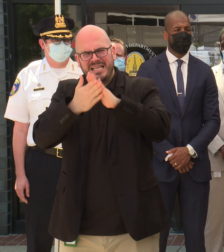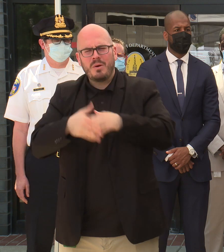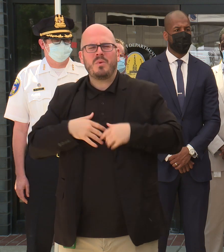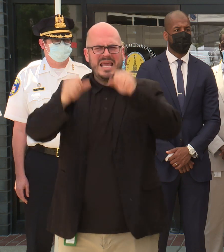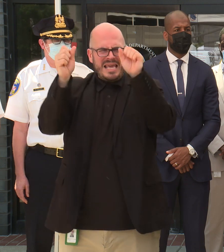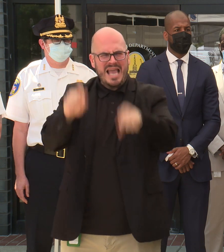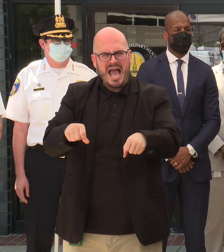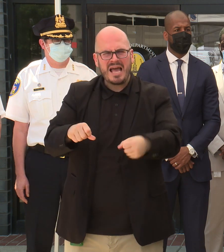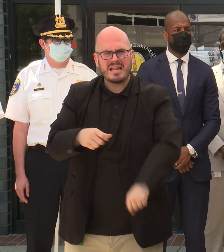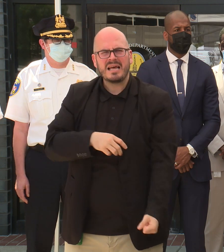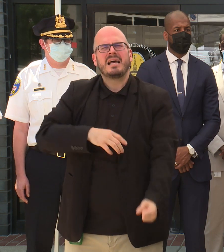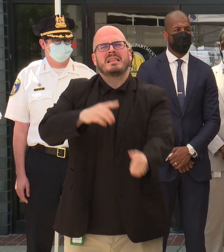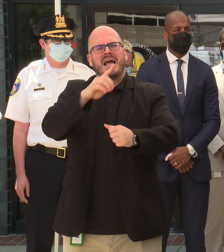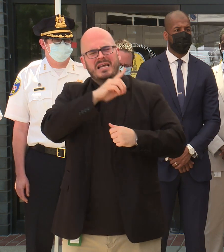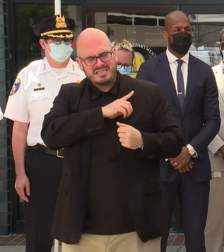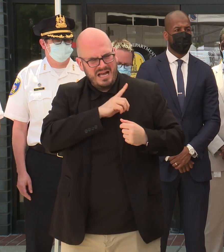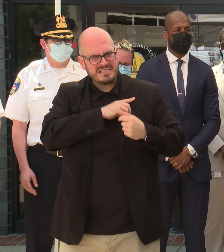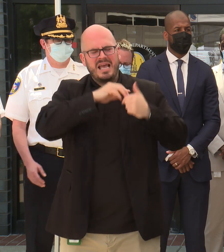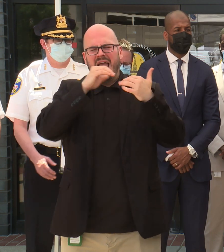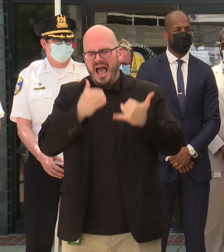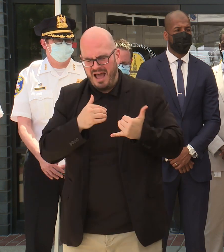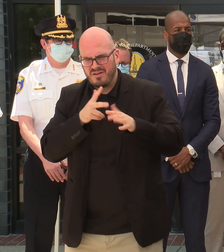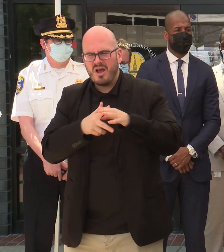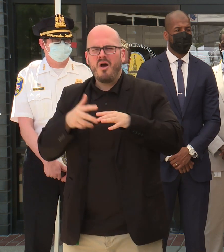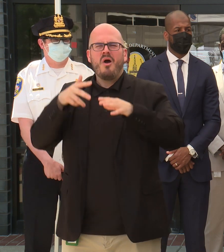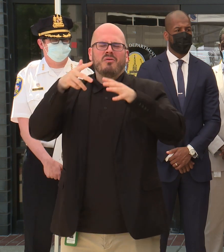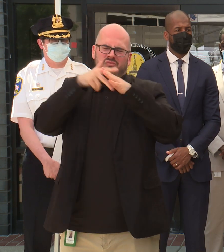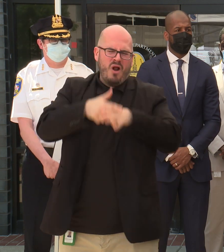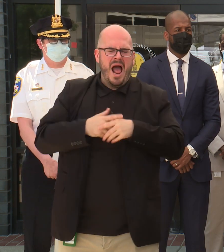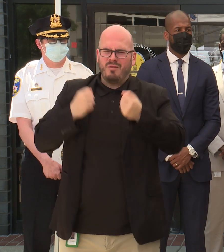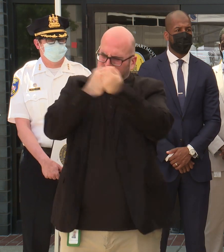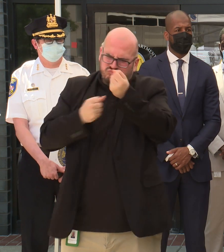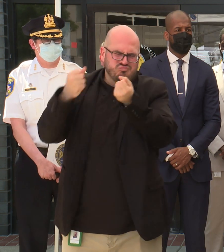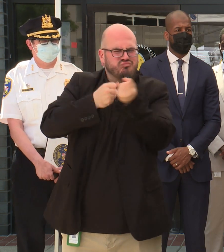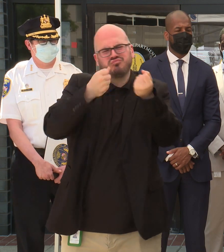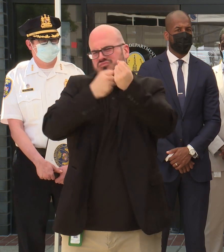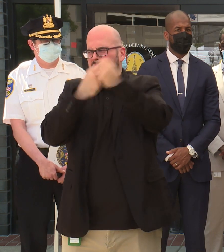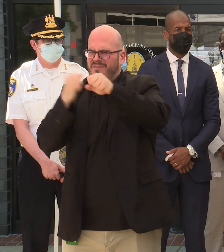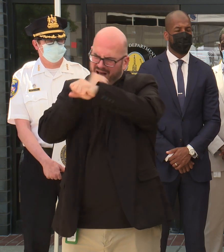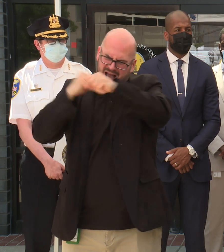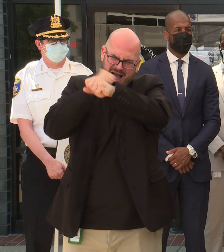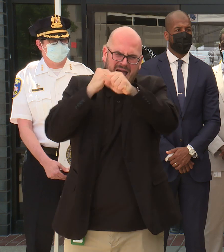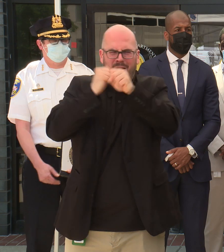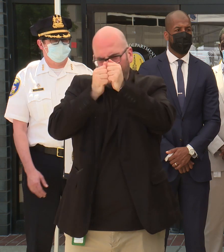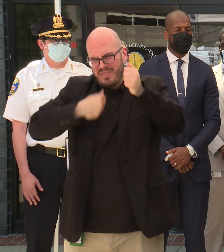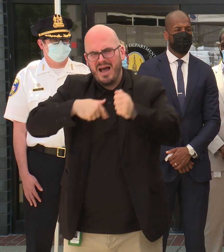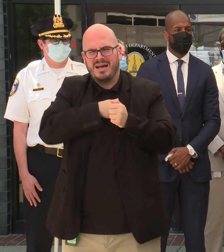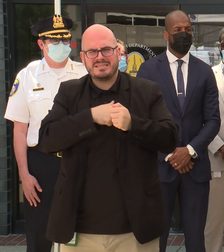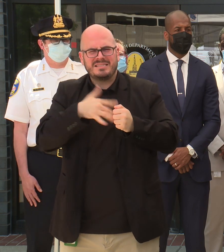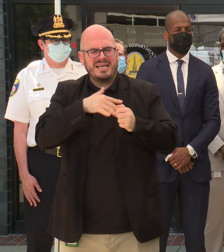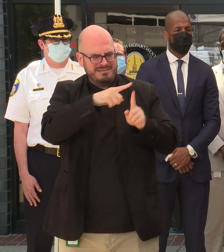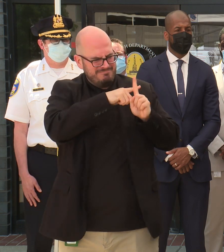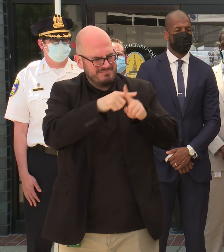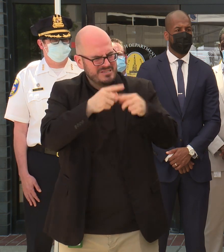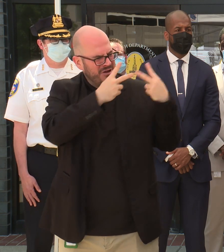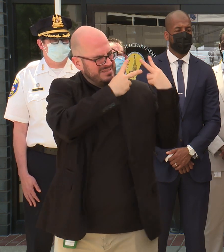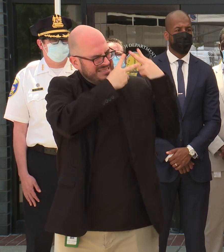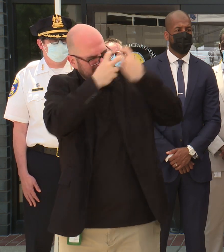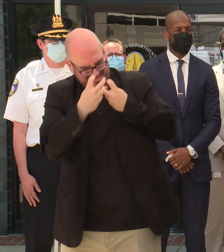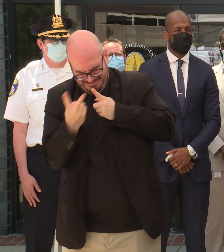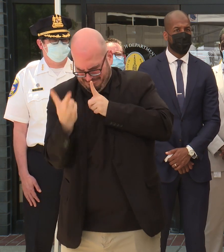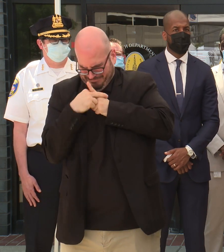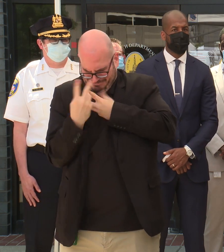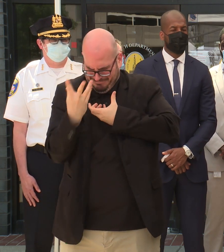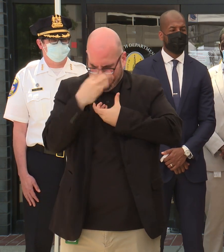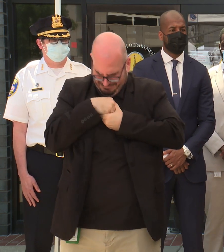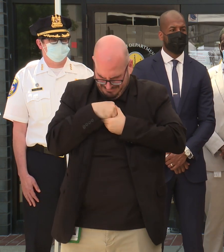warrior like Tater on the other side riding with us, fighting with us. So let's grasp on